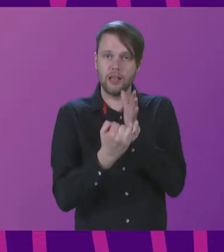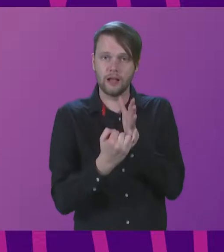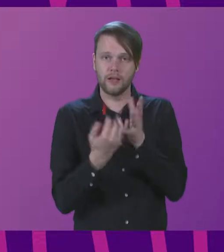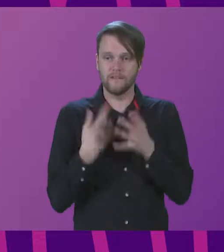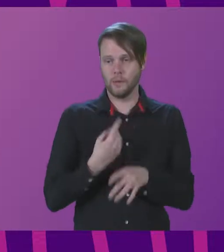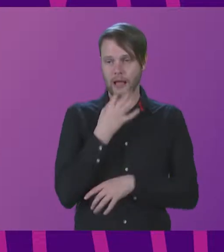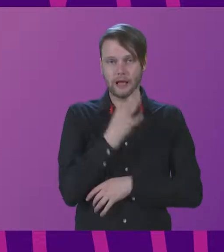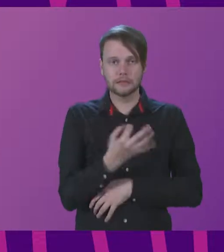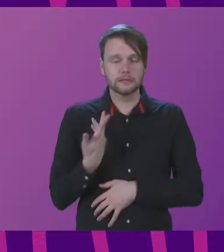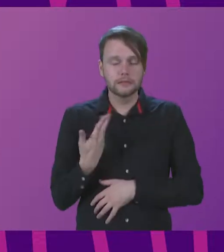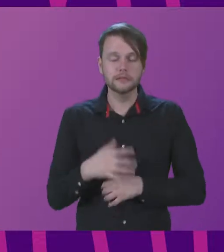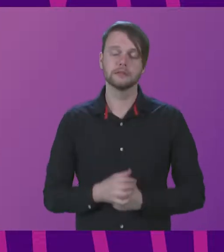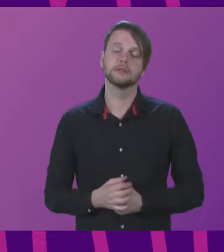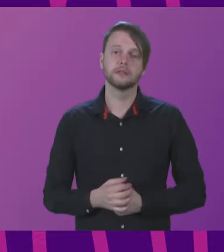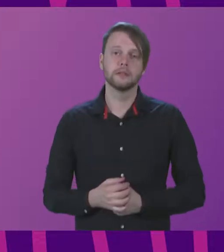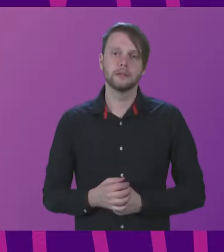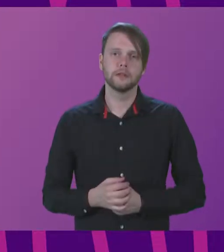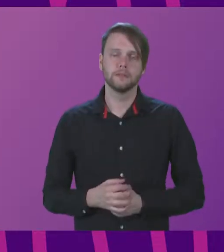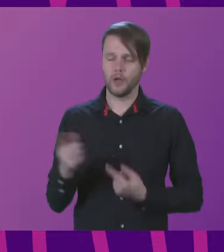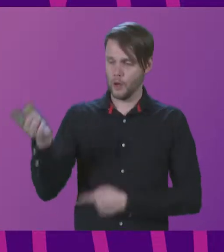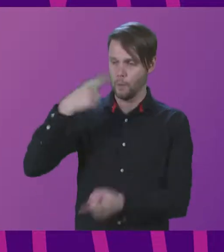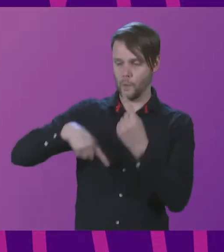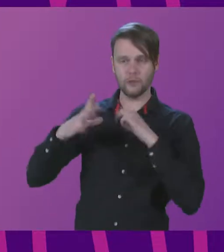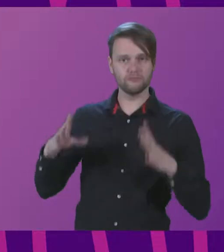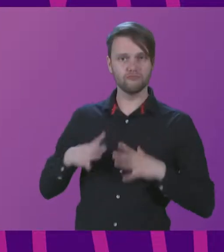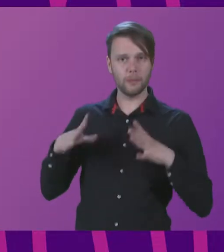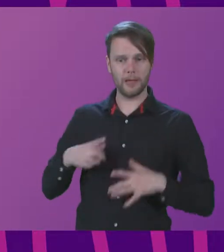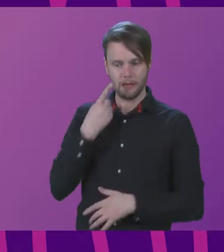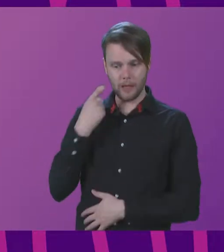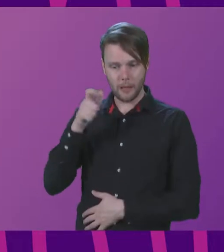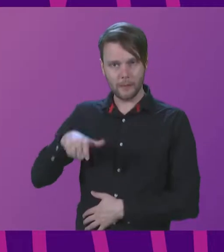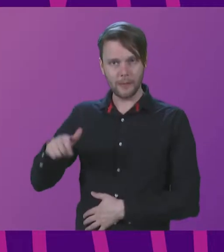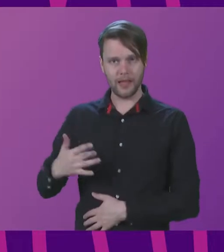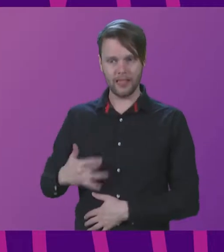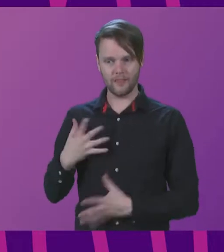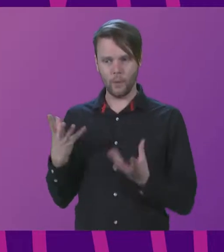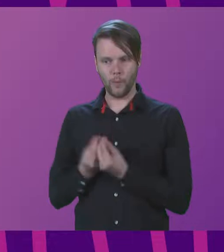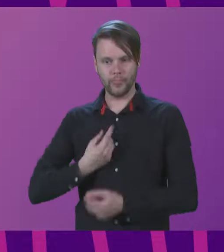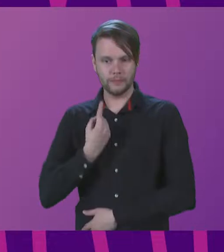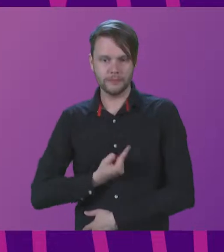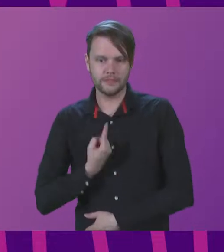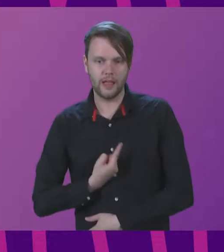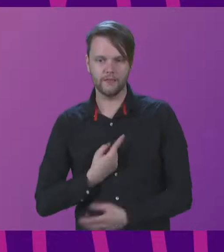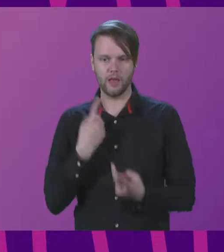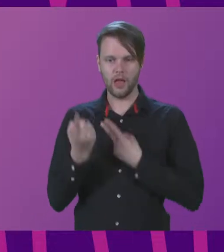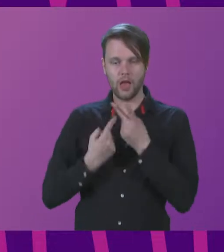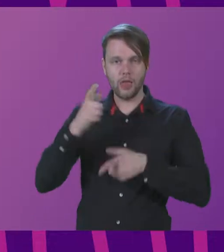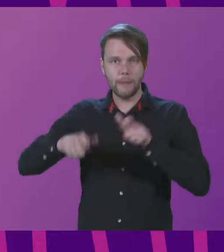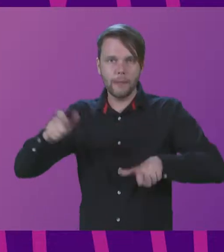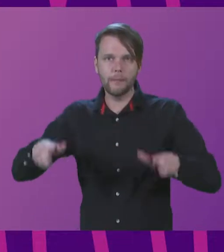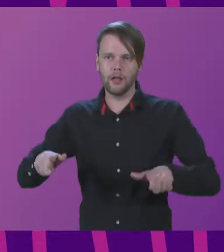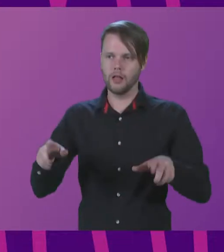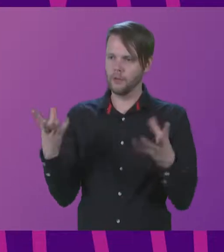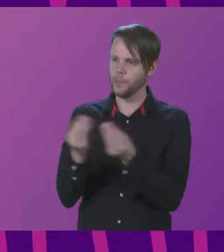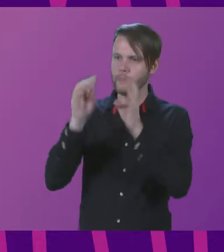OECD asked us. Are we preparing young people to learn to live with themselves, other people and the planet?